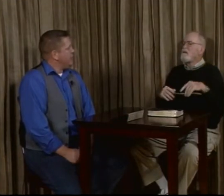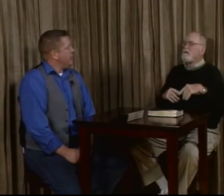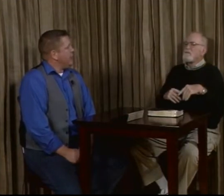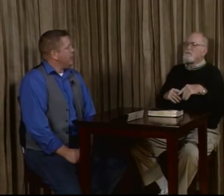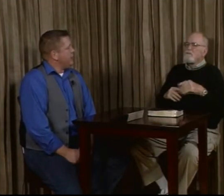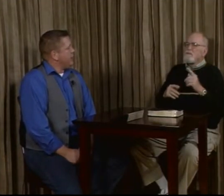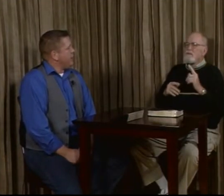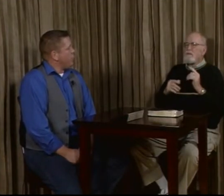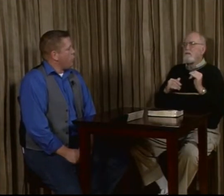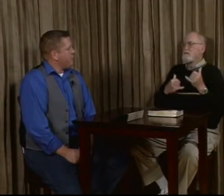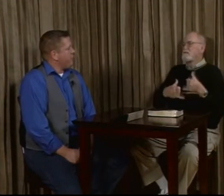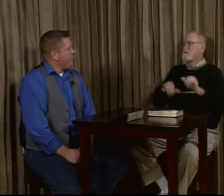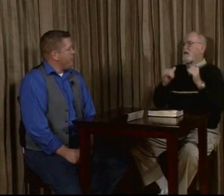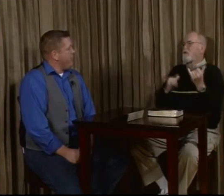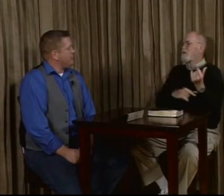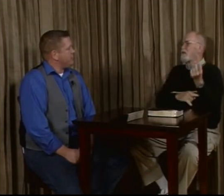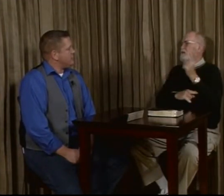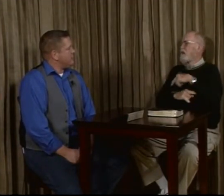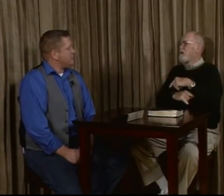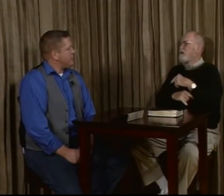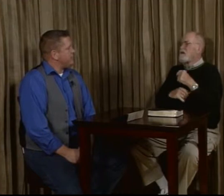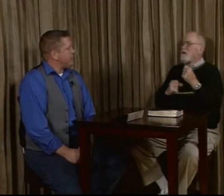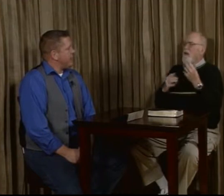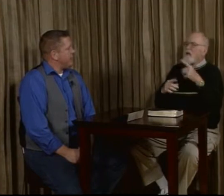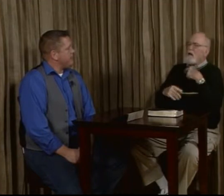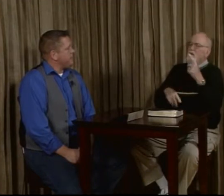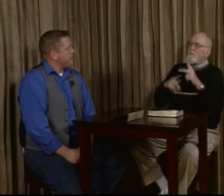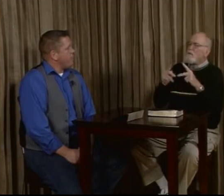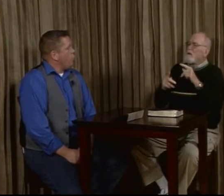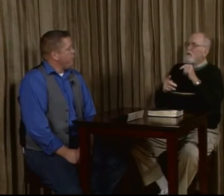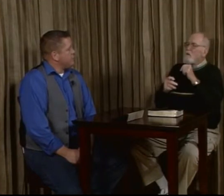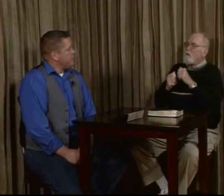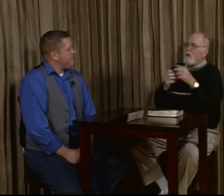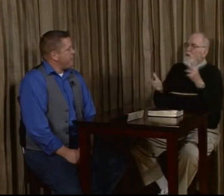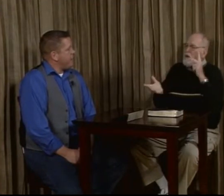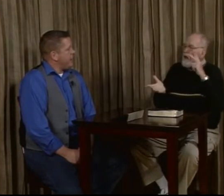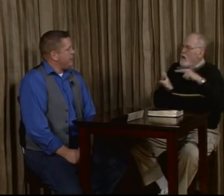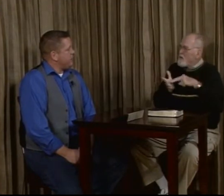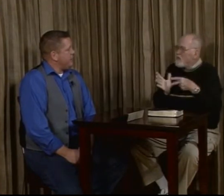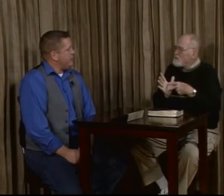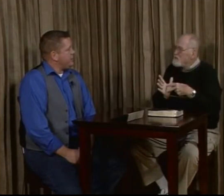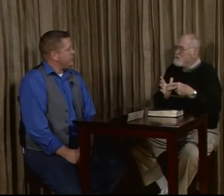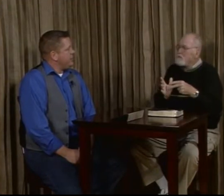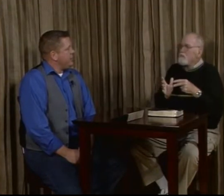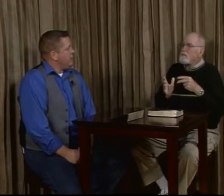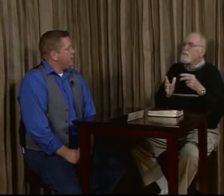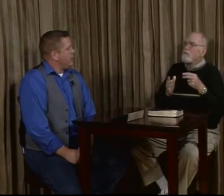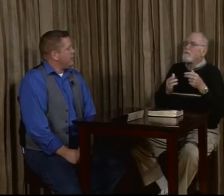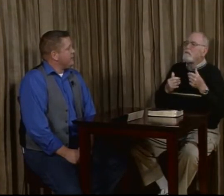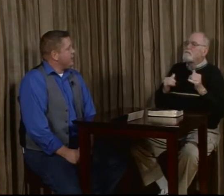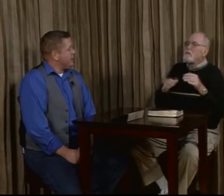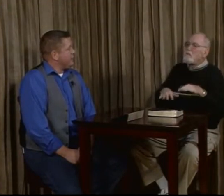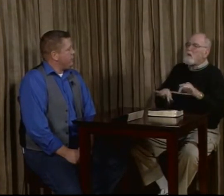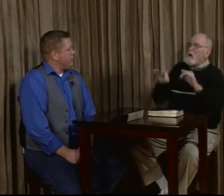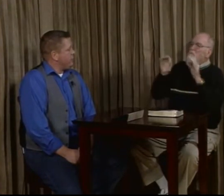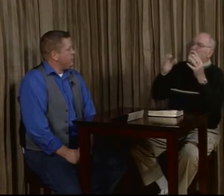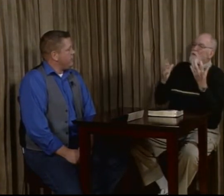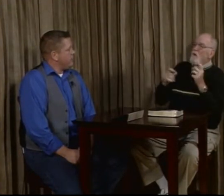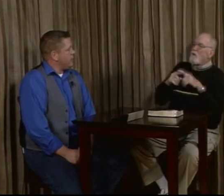and it works out for the best. And still sometimes today, when there's deaf people around able to teach without intending to, maybe not